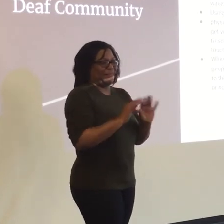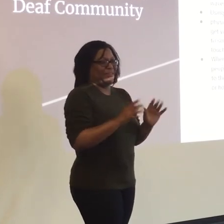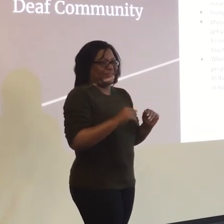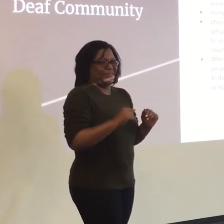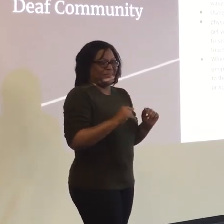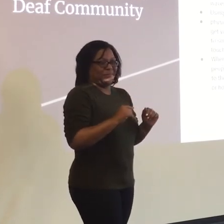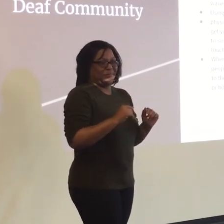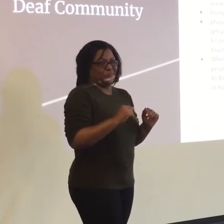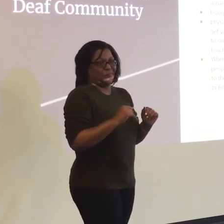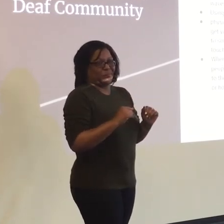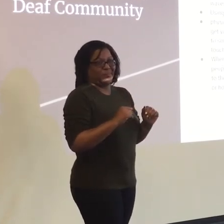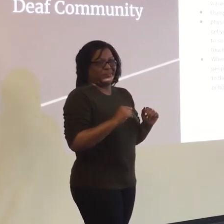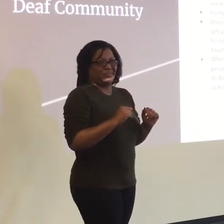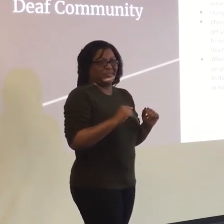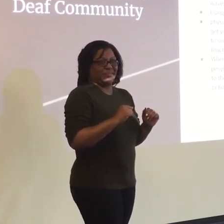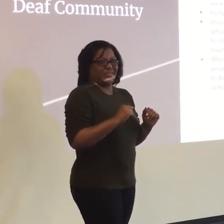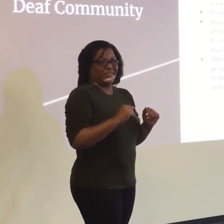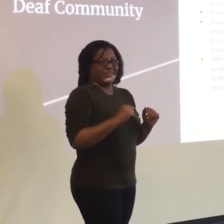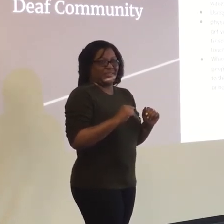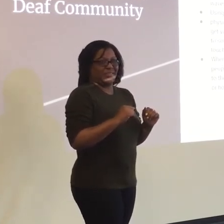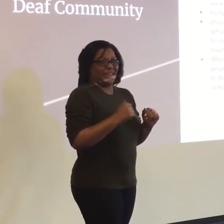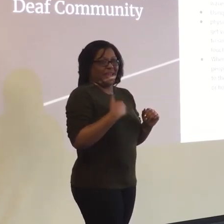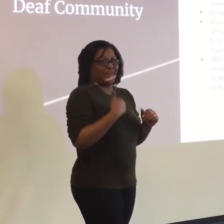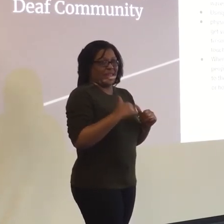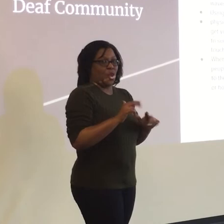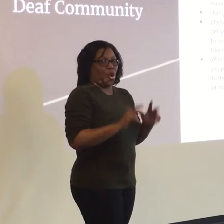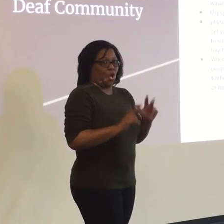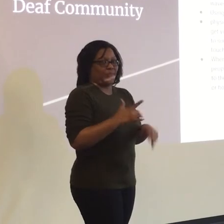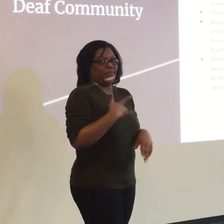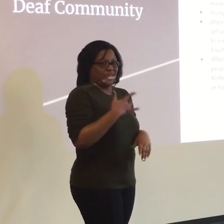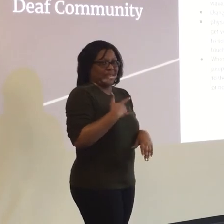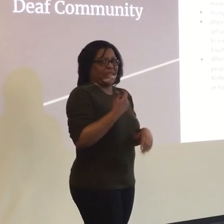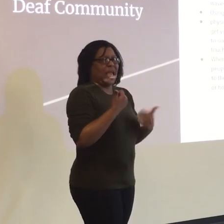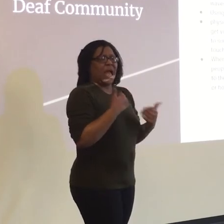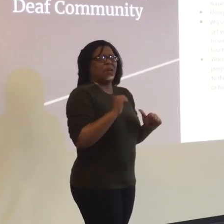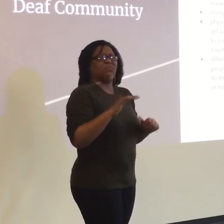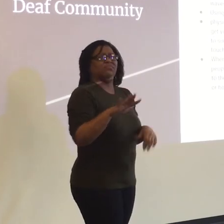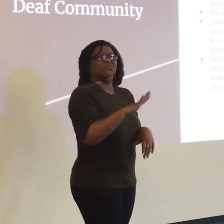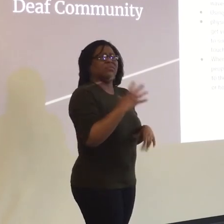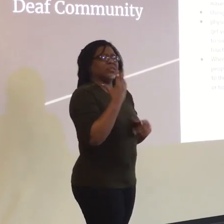What questions do you have in regards to the information currently on the slide?